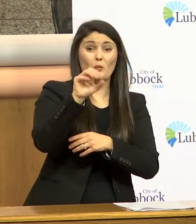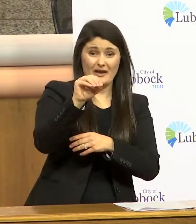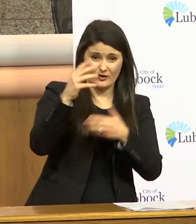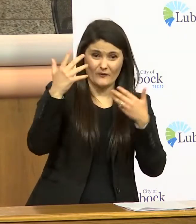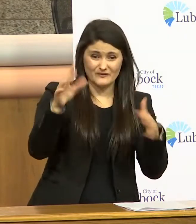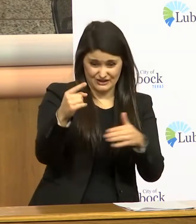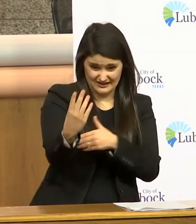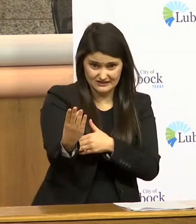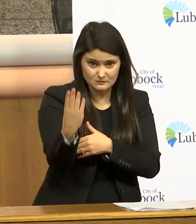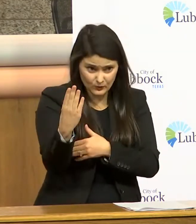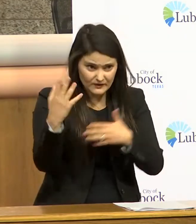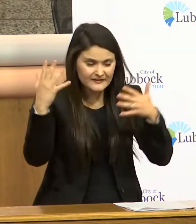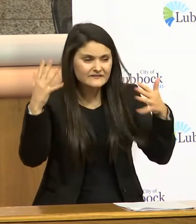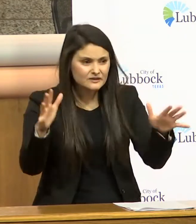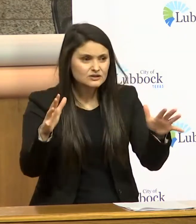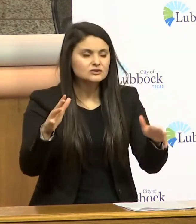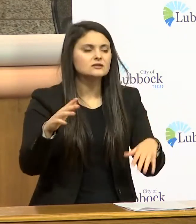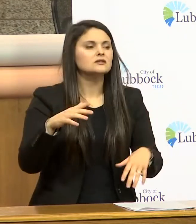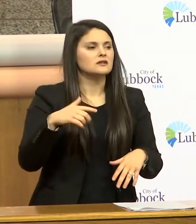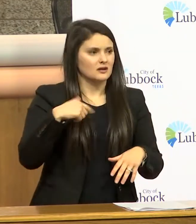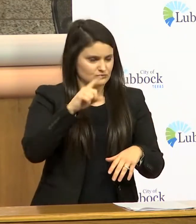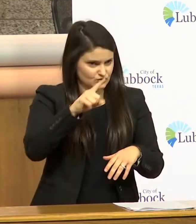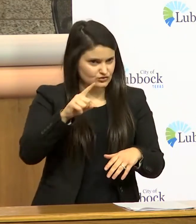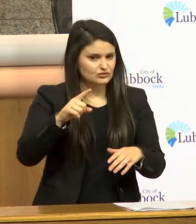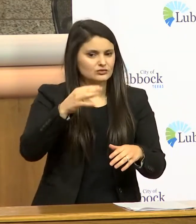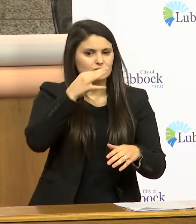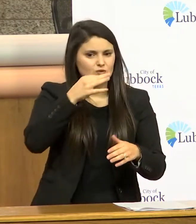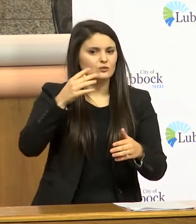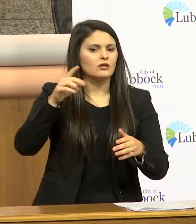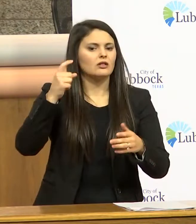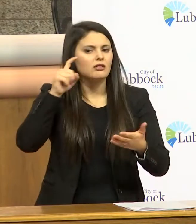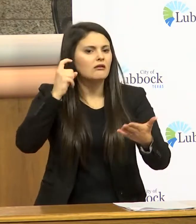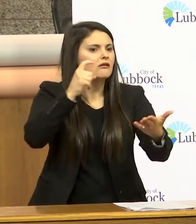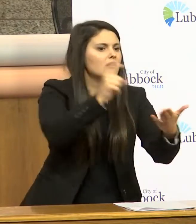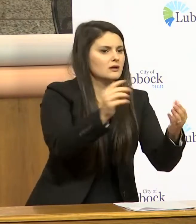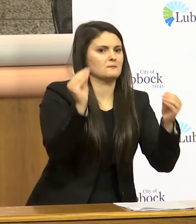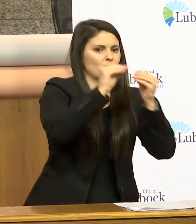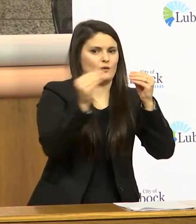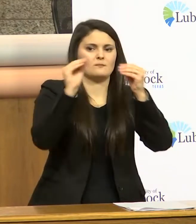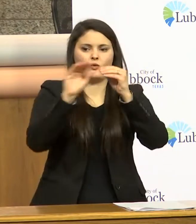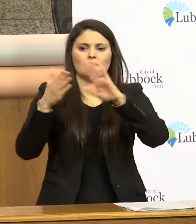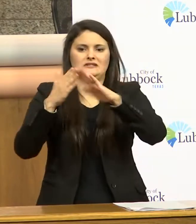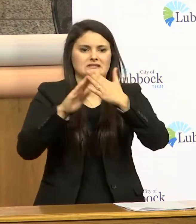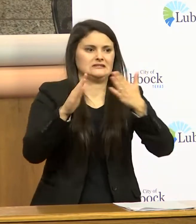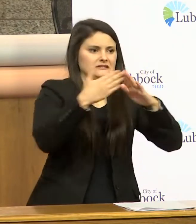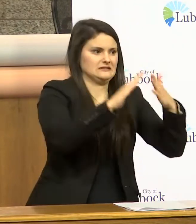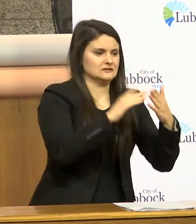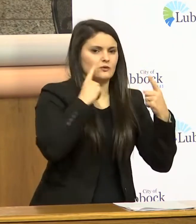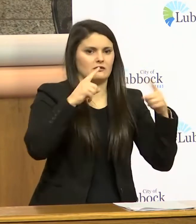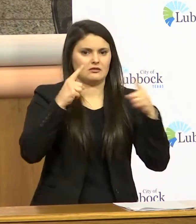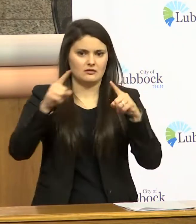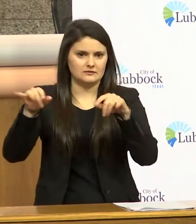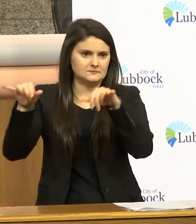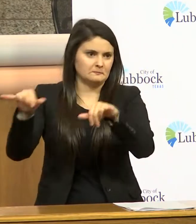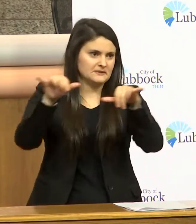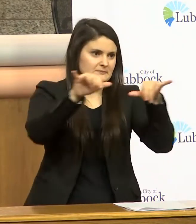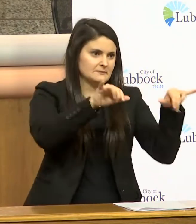of time sheltering in place will become common in the largest texas cities i've talked to several of those mayors today